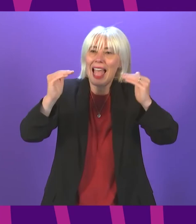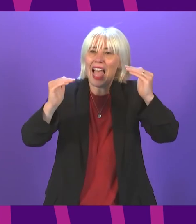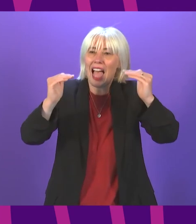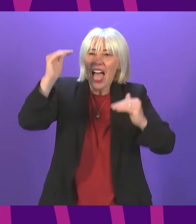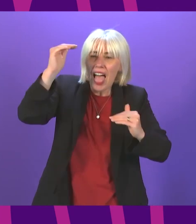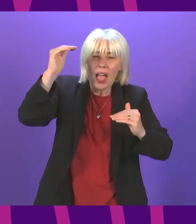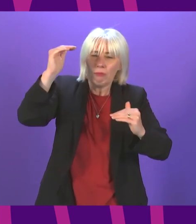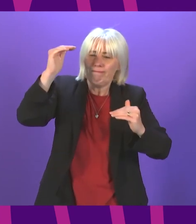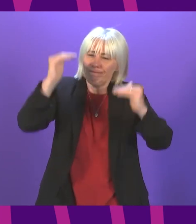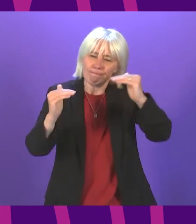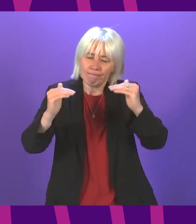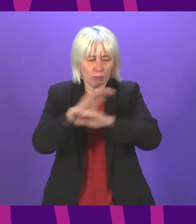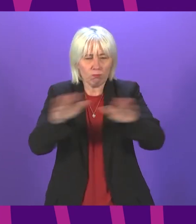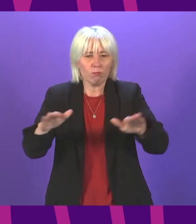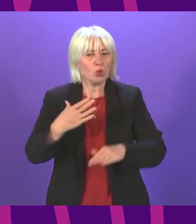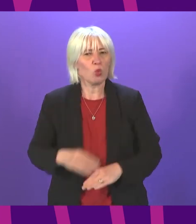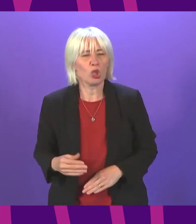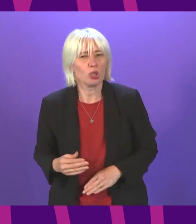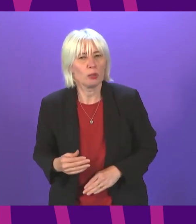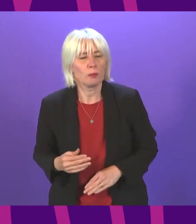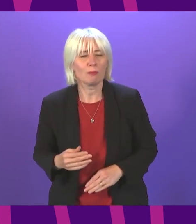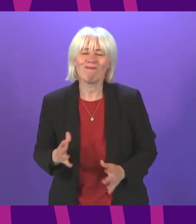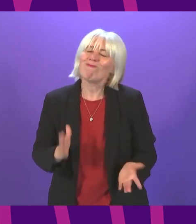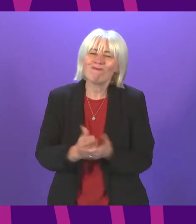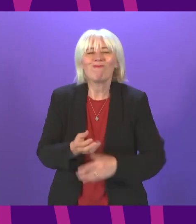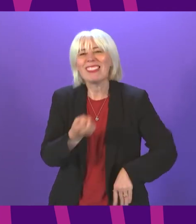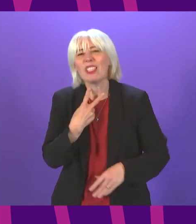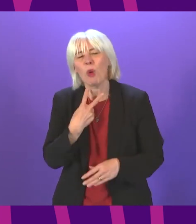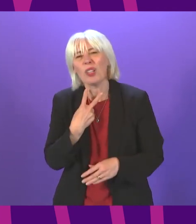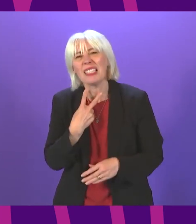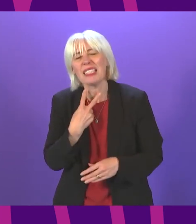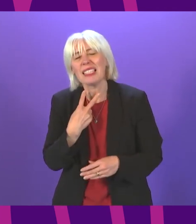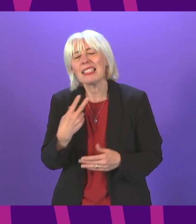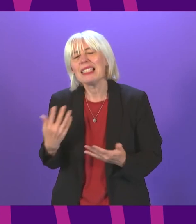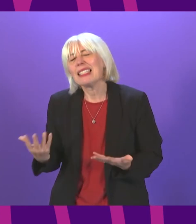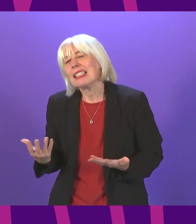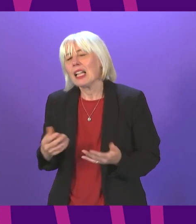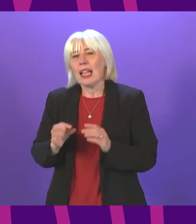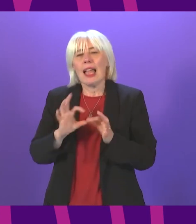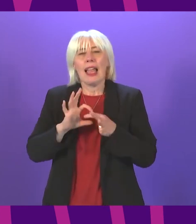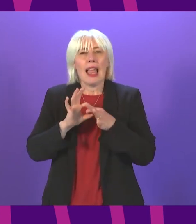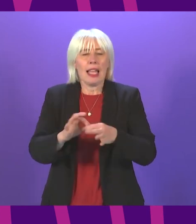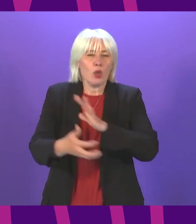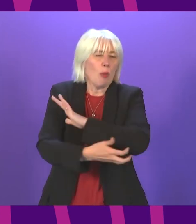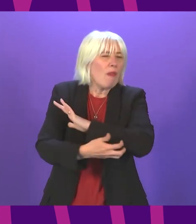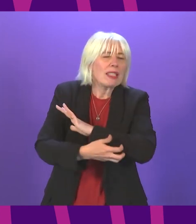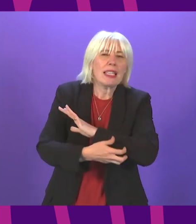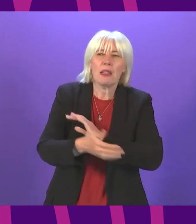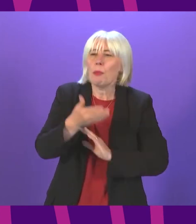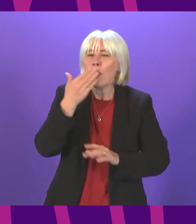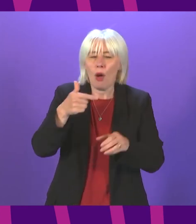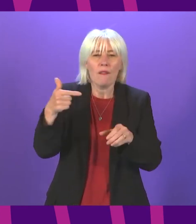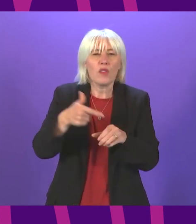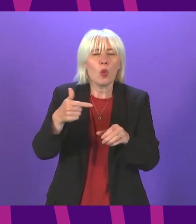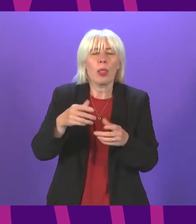our school children currently experience and it was disappointed in relation to poverty not to hear any reference to fuel